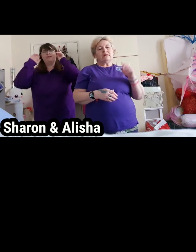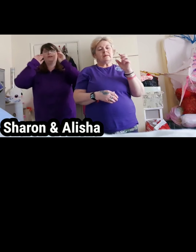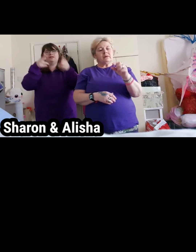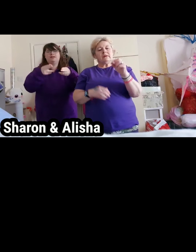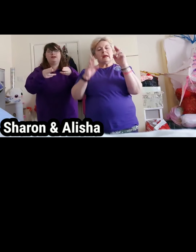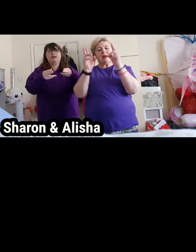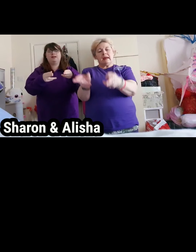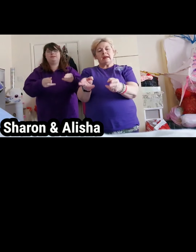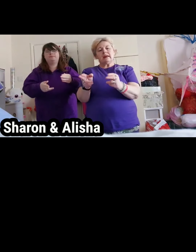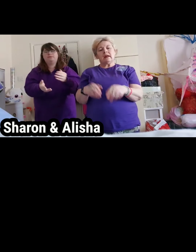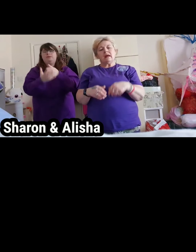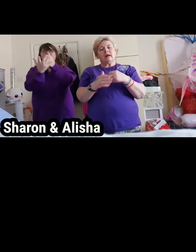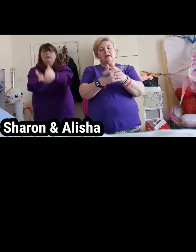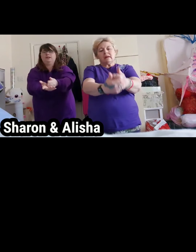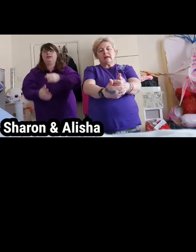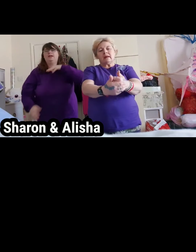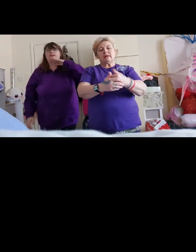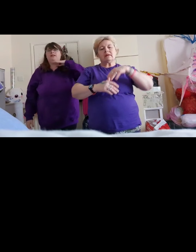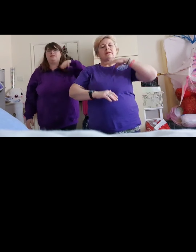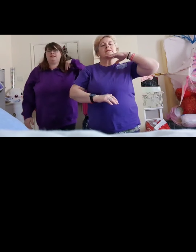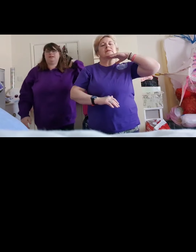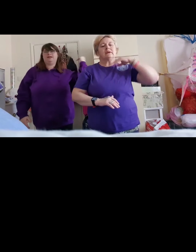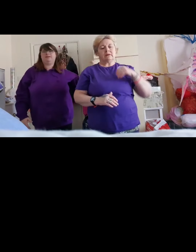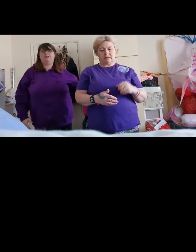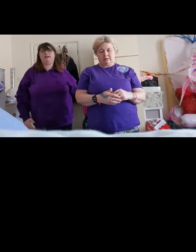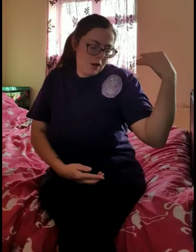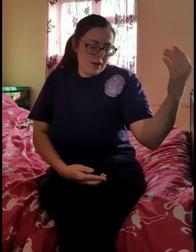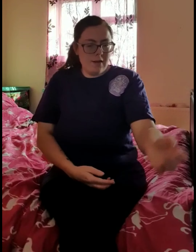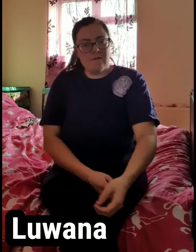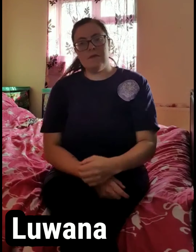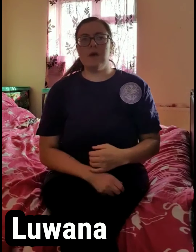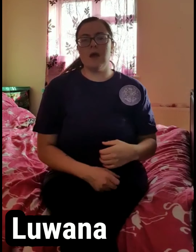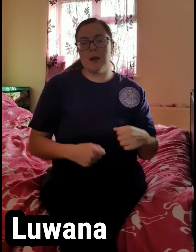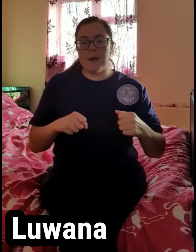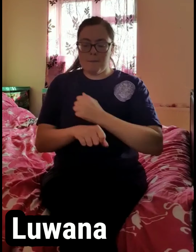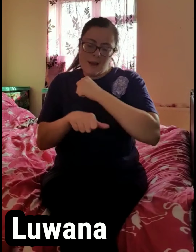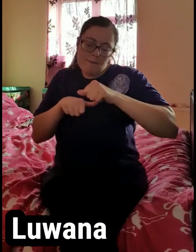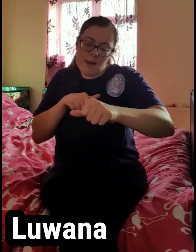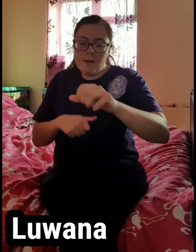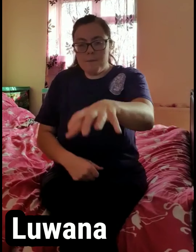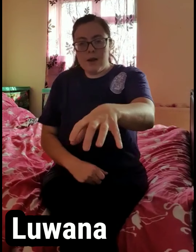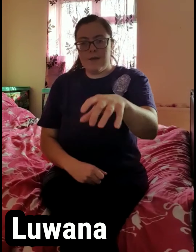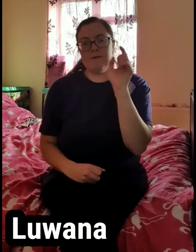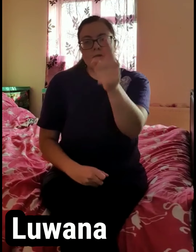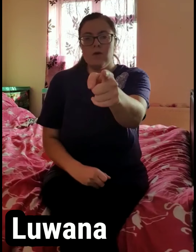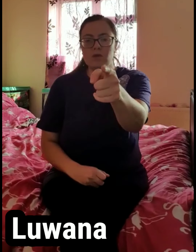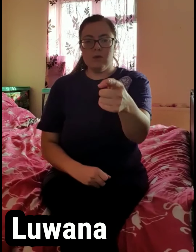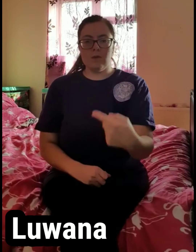lying, if you cared enough for the living Make a better place for you and for